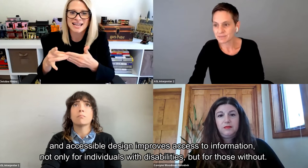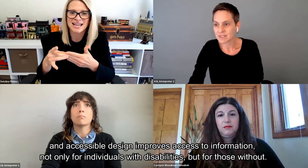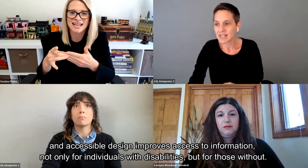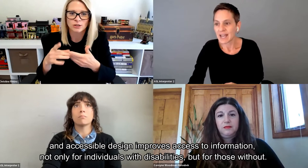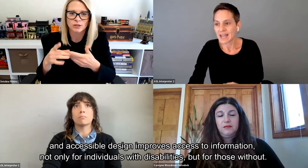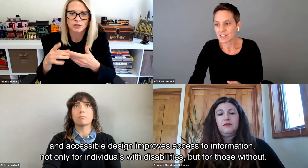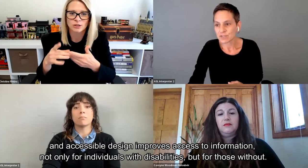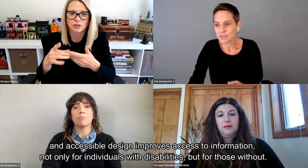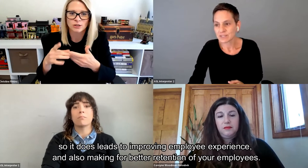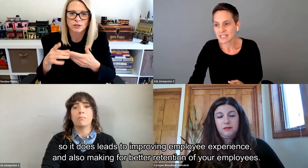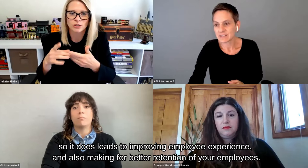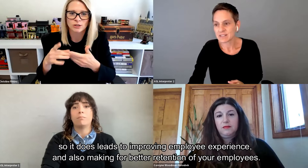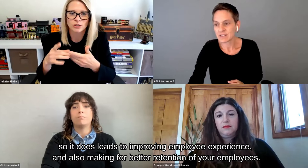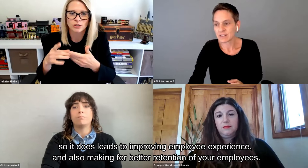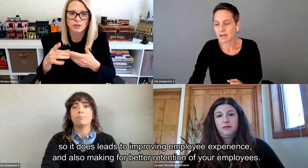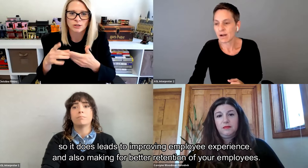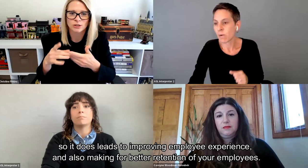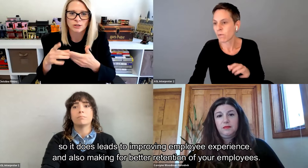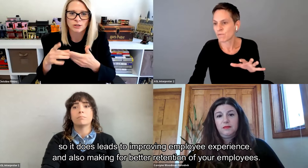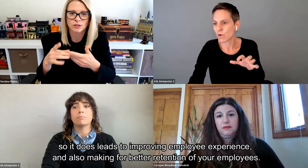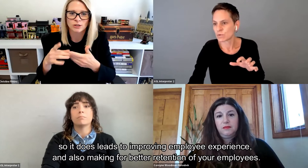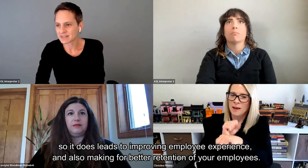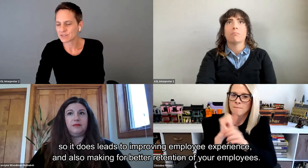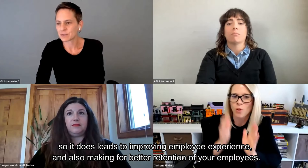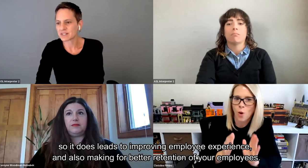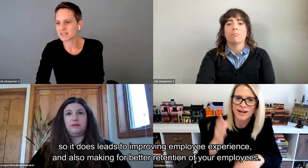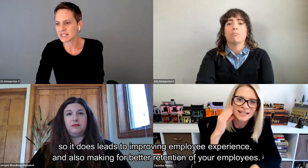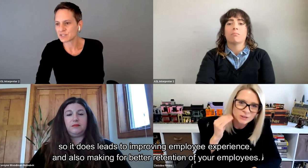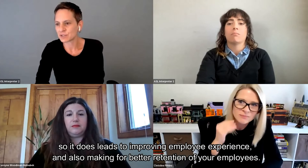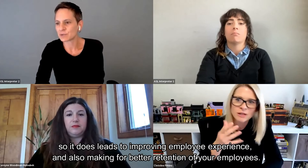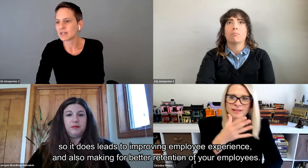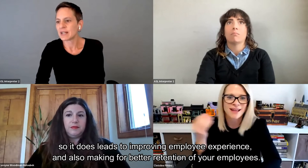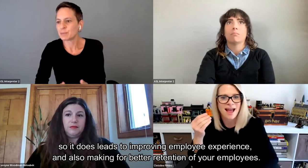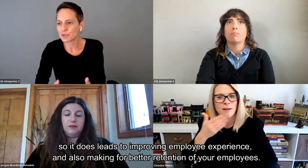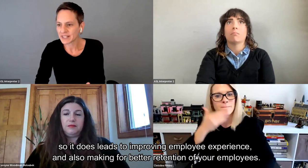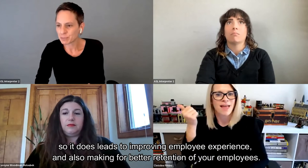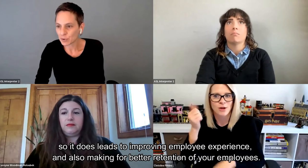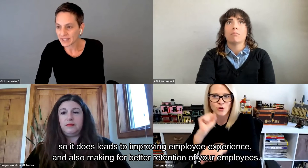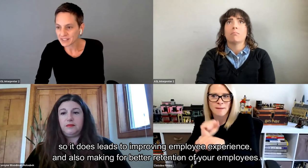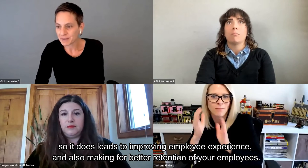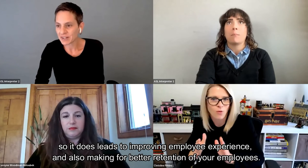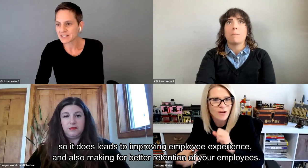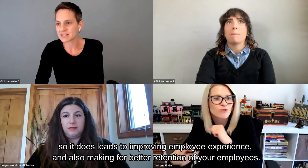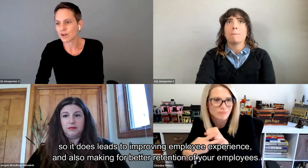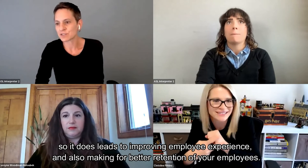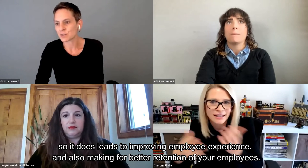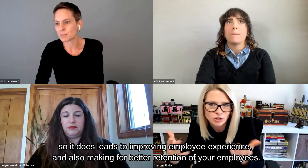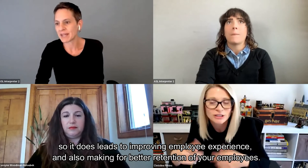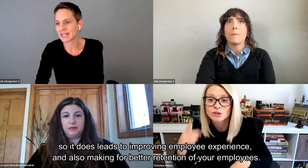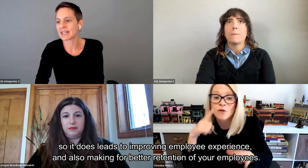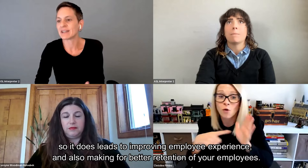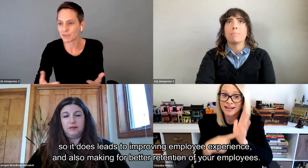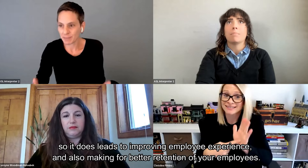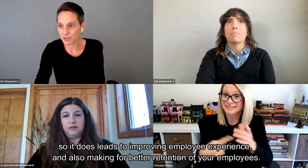without. And it also leads, so it does lead to improving employee experience and also